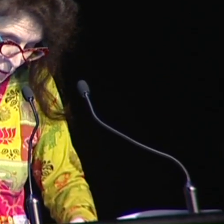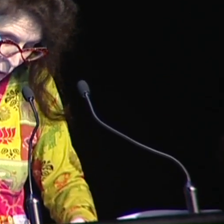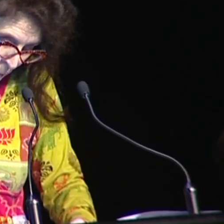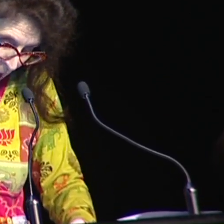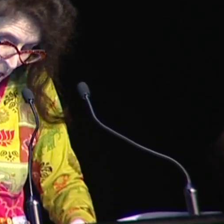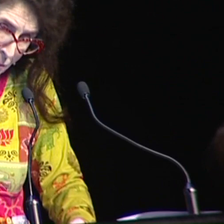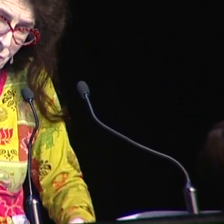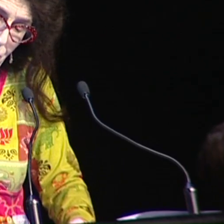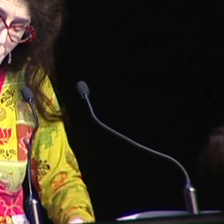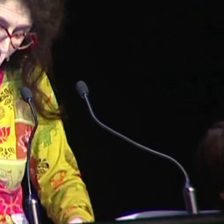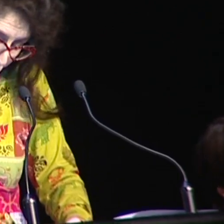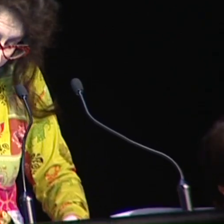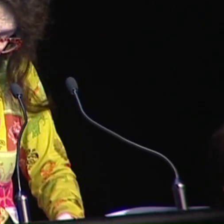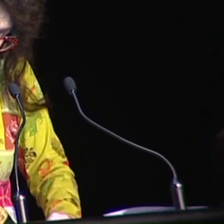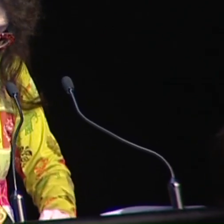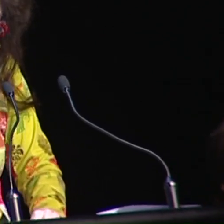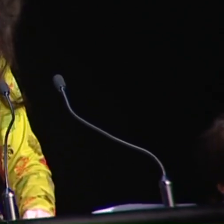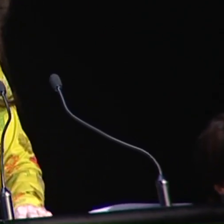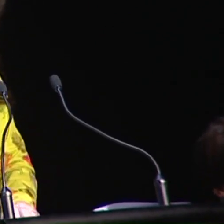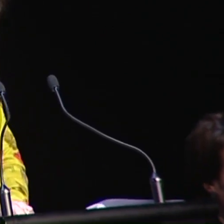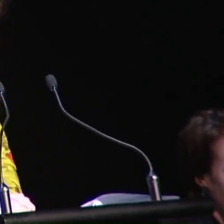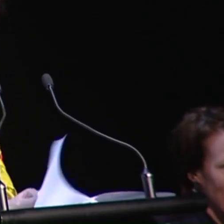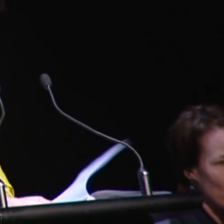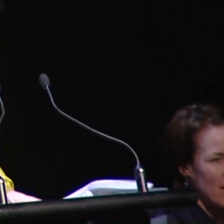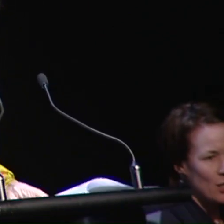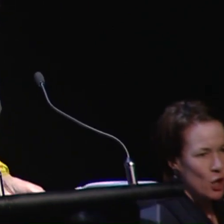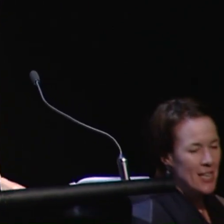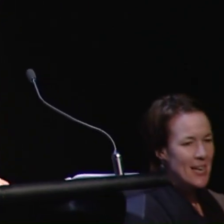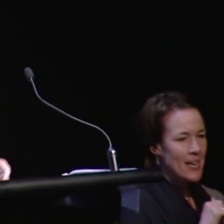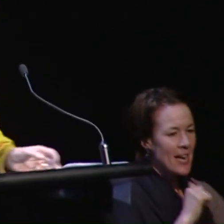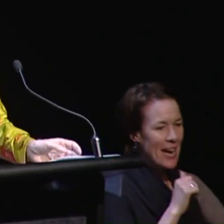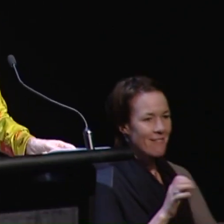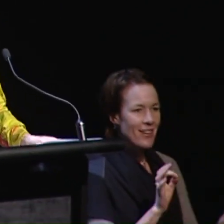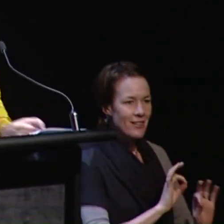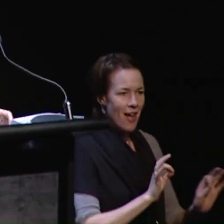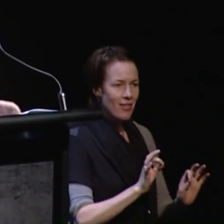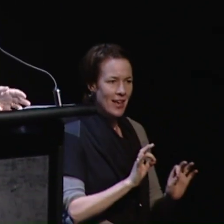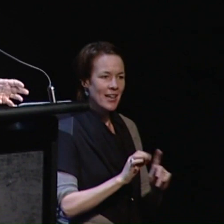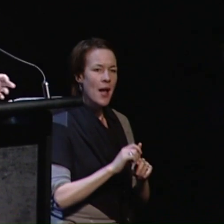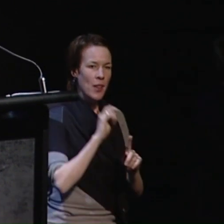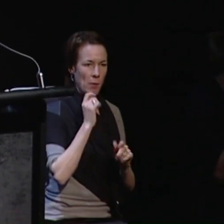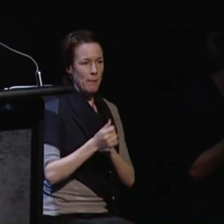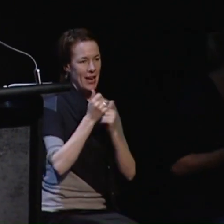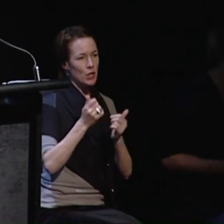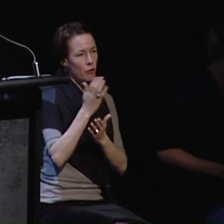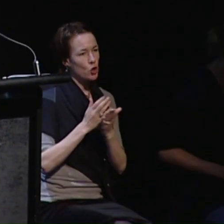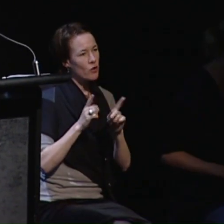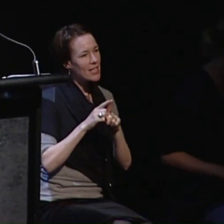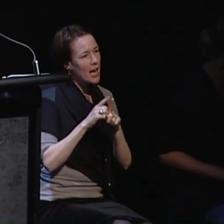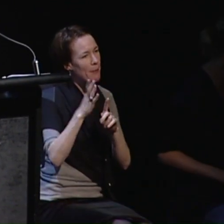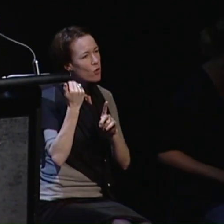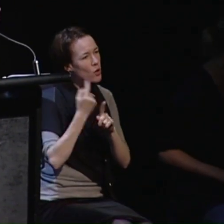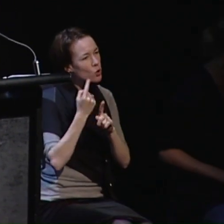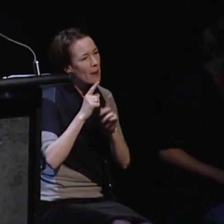duties will abound. What do you think I mean by unconditional positive regard? You can see it there on the slide.